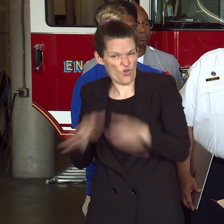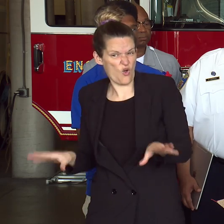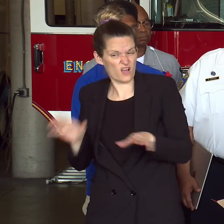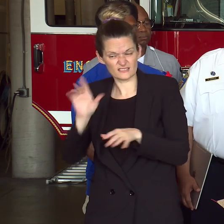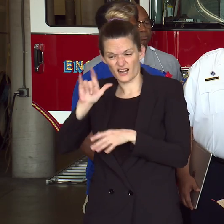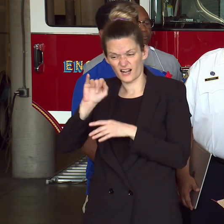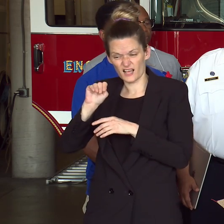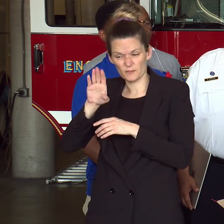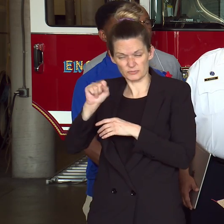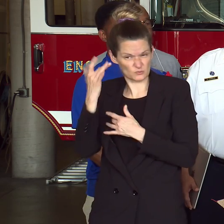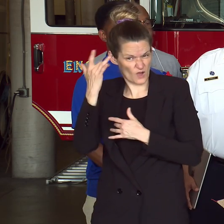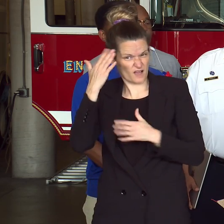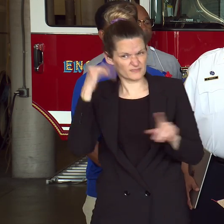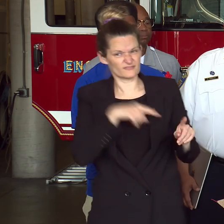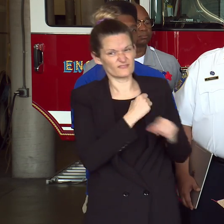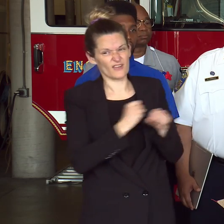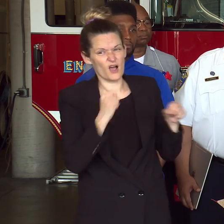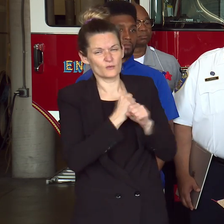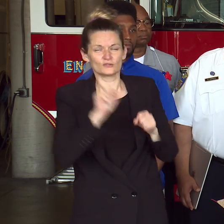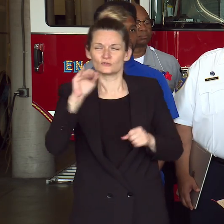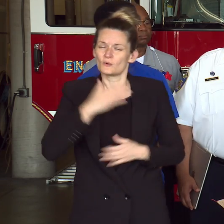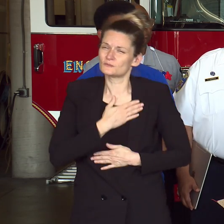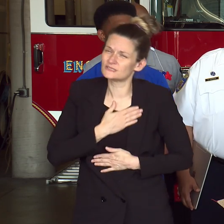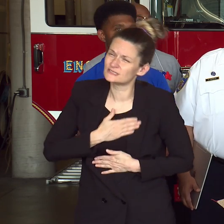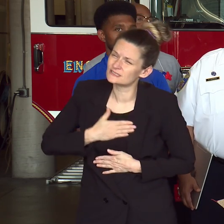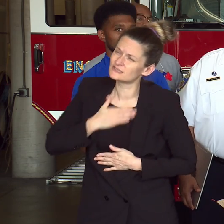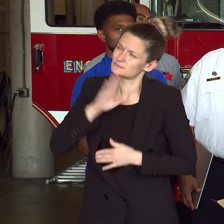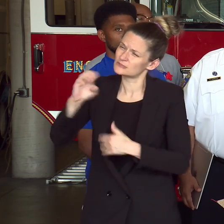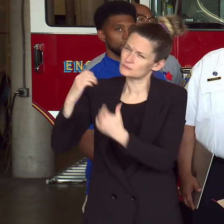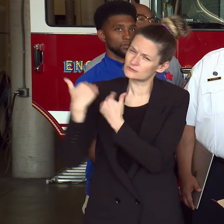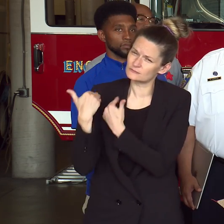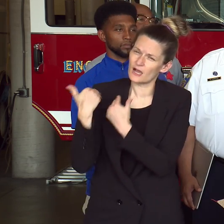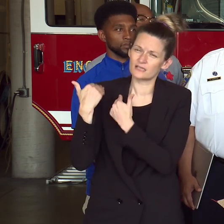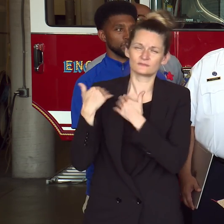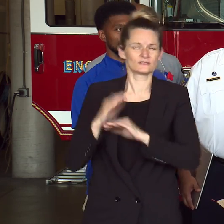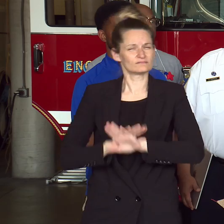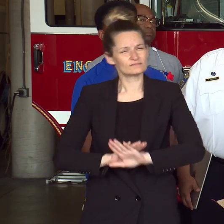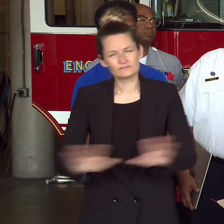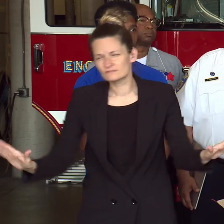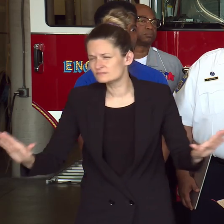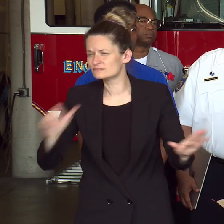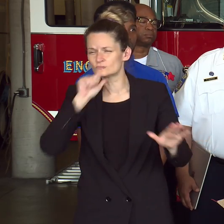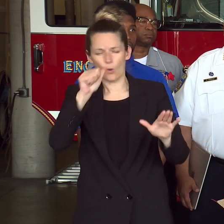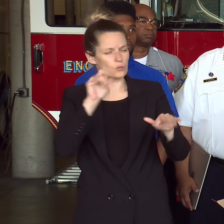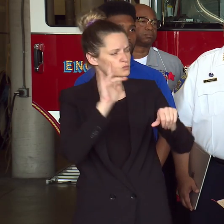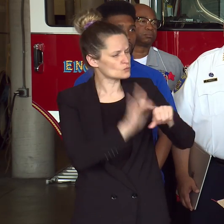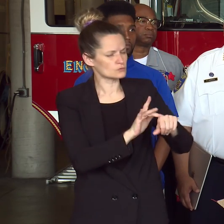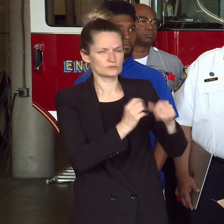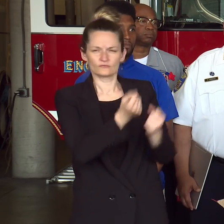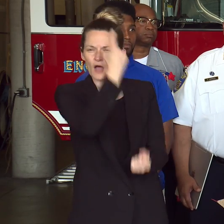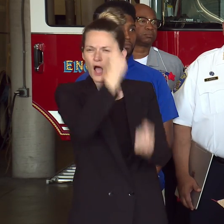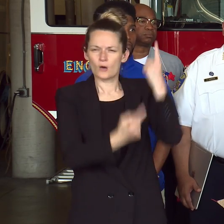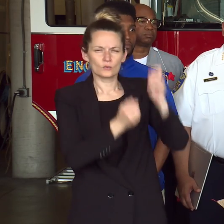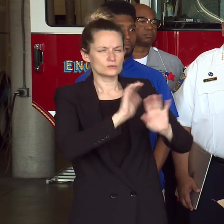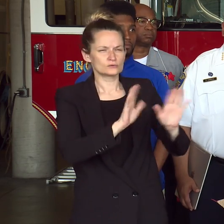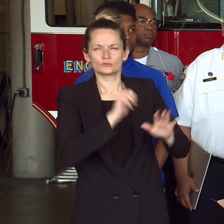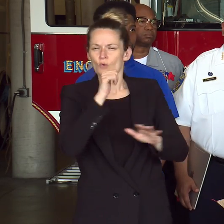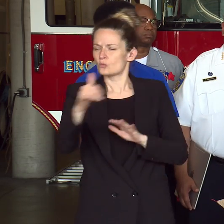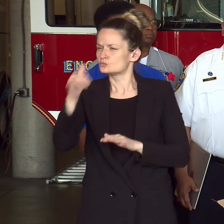alcohol, please be responsible. Do not drink and handle fireworks. Do not drink and drive, or drink and swim.